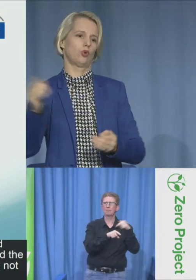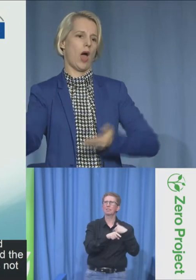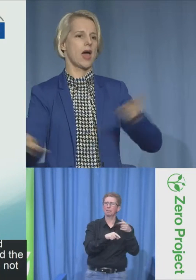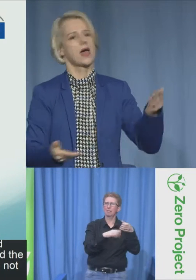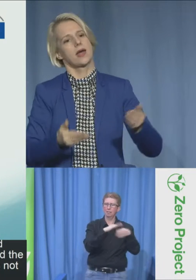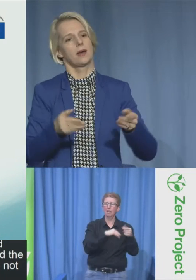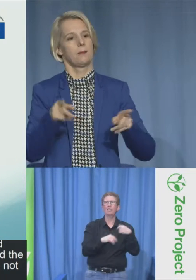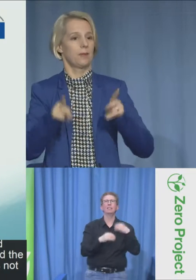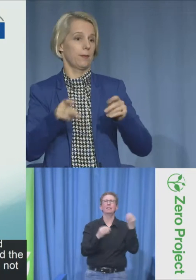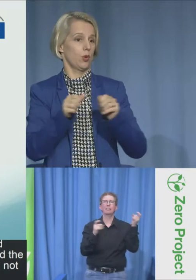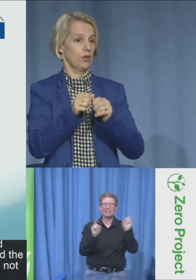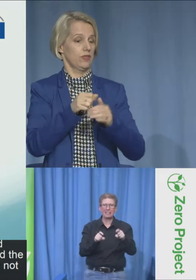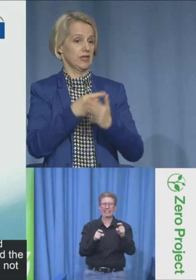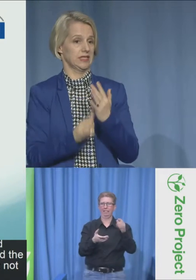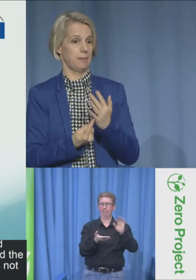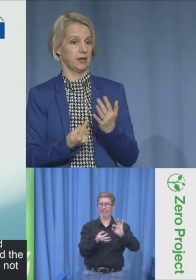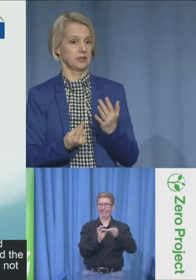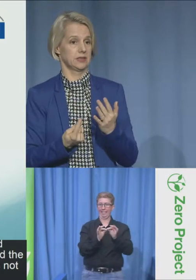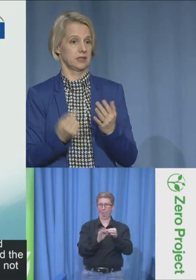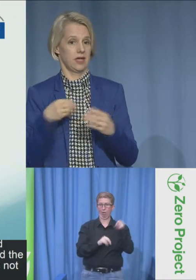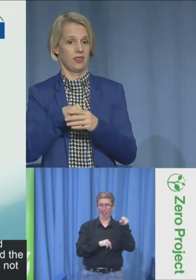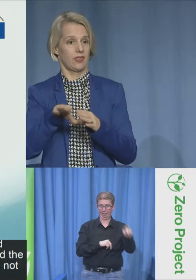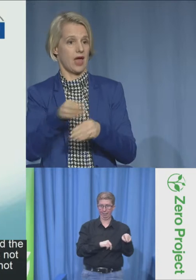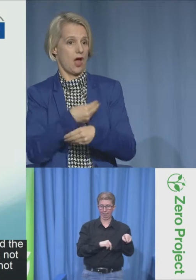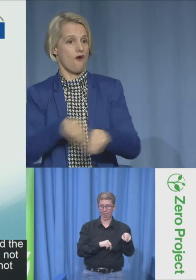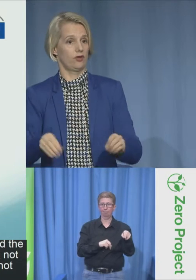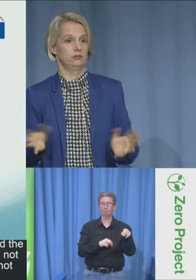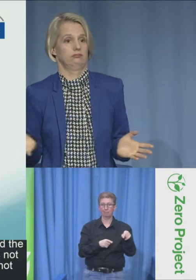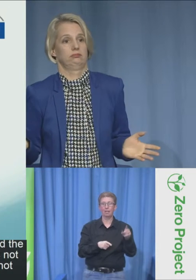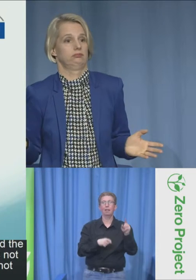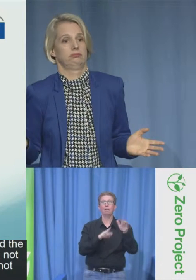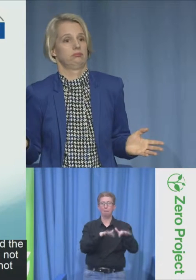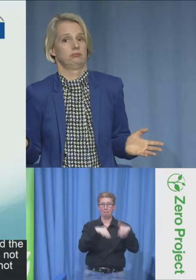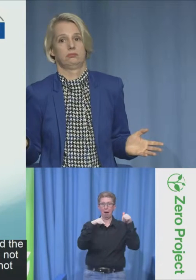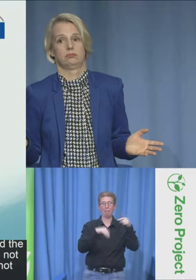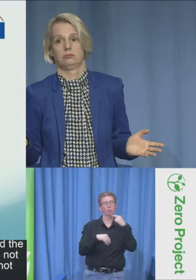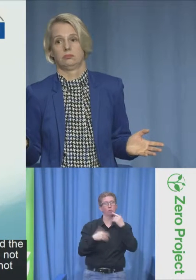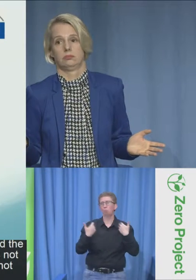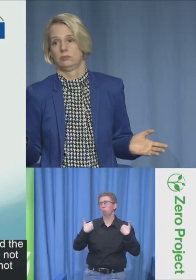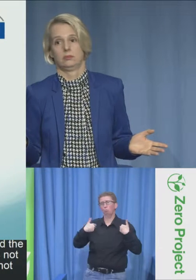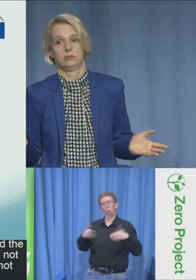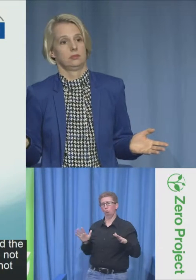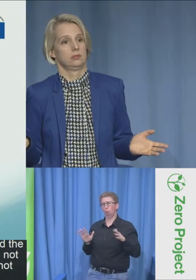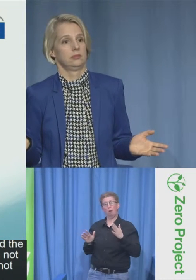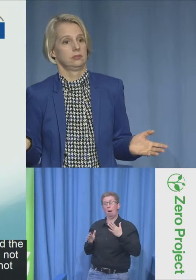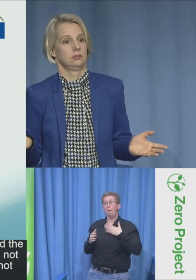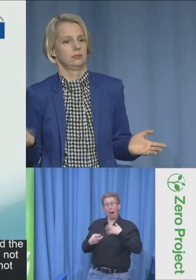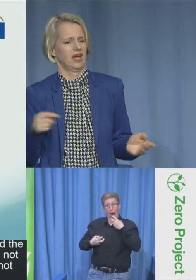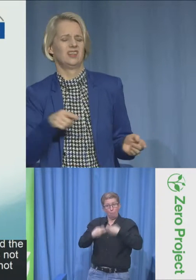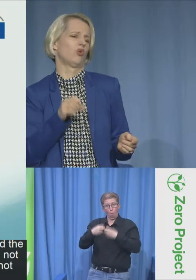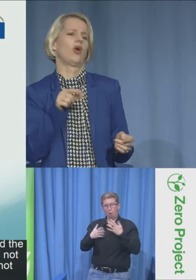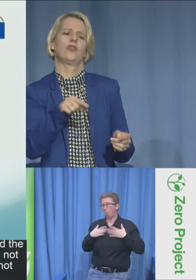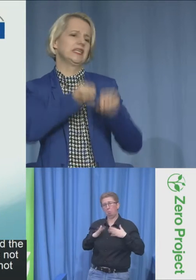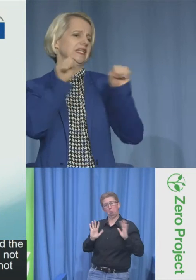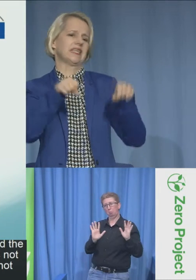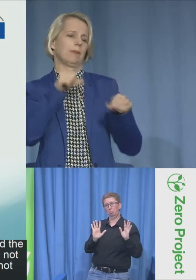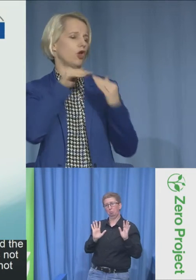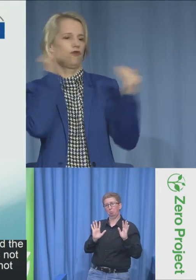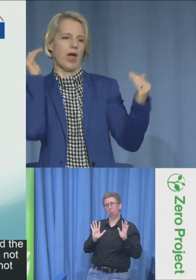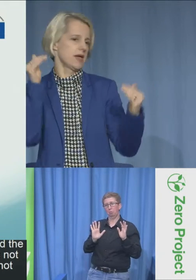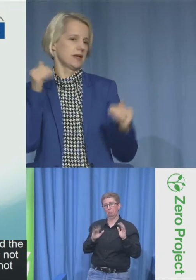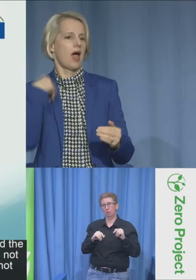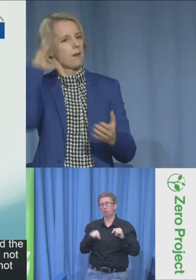is on the individual member of European parliament. This discourages members to have